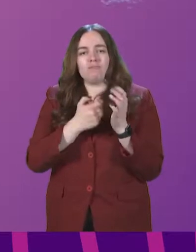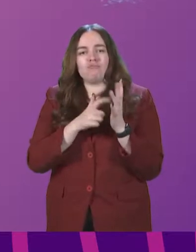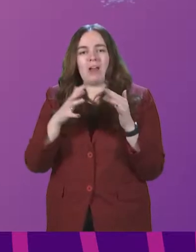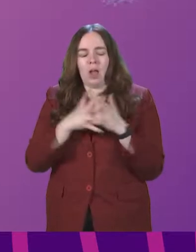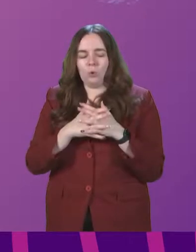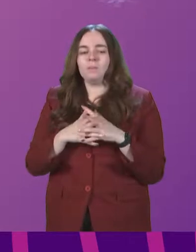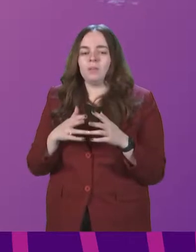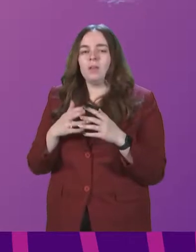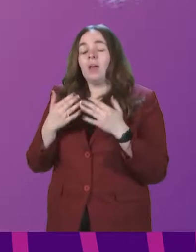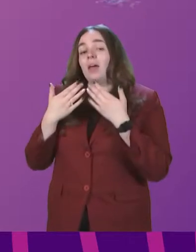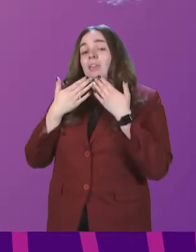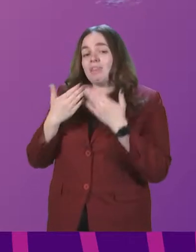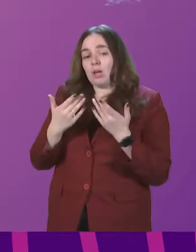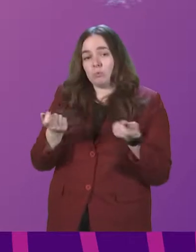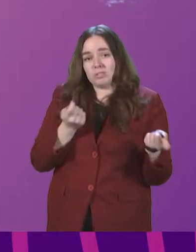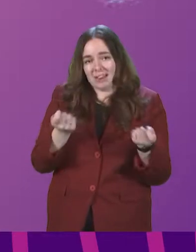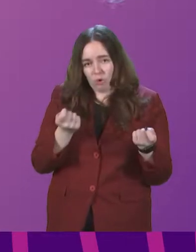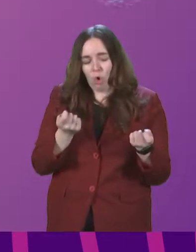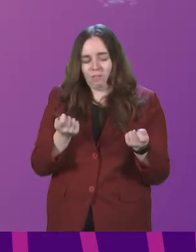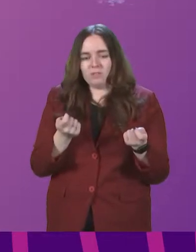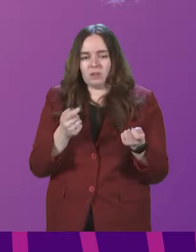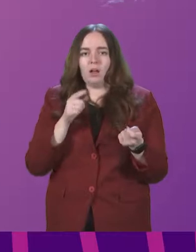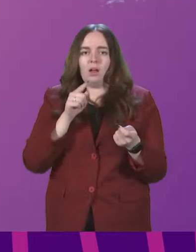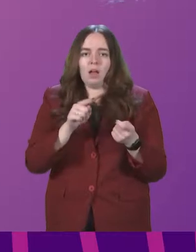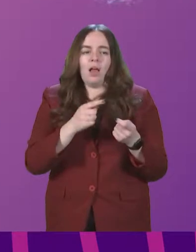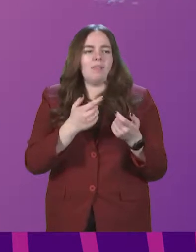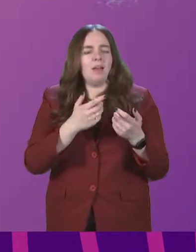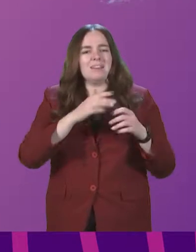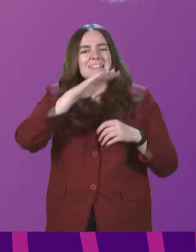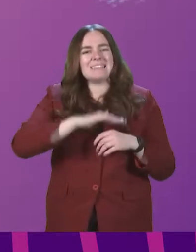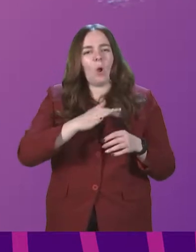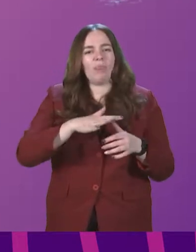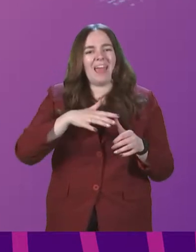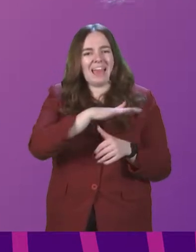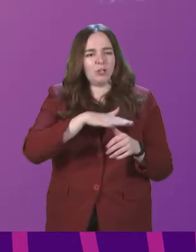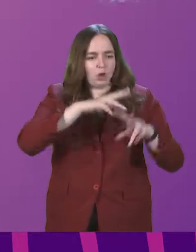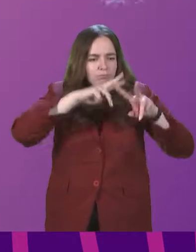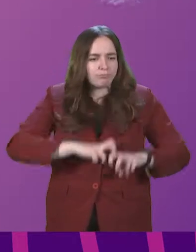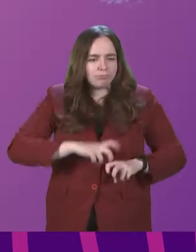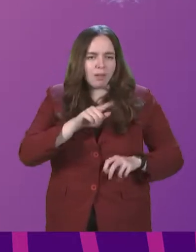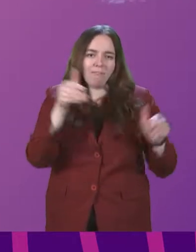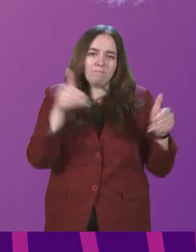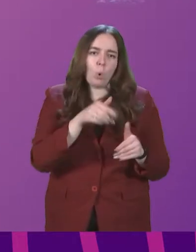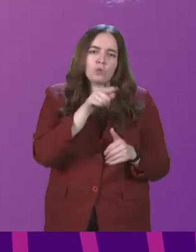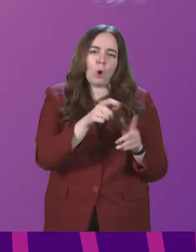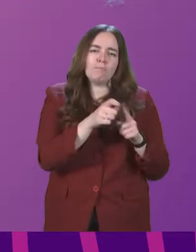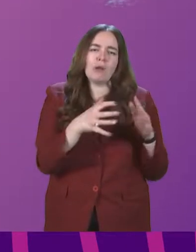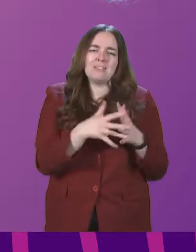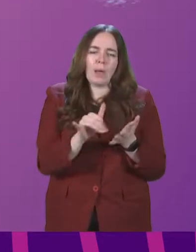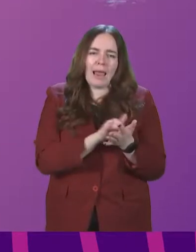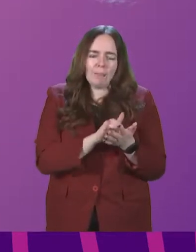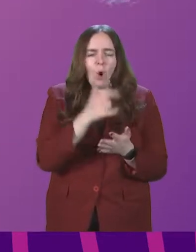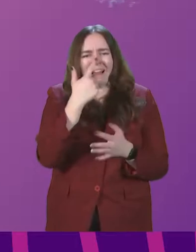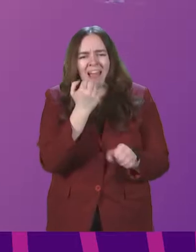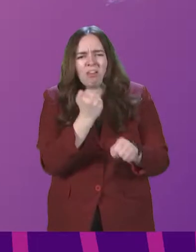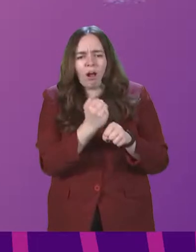Given the importance of the Asia Growth Deal investment in South Asia, primarily focused around Presswick Airport, can the Scottish Government